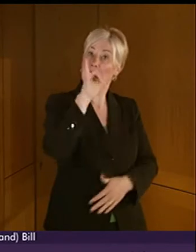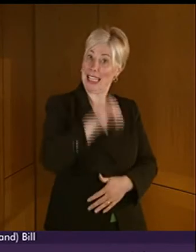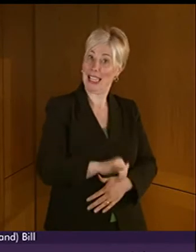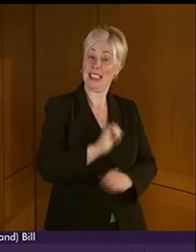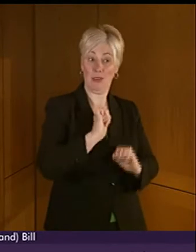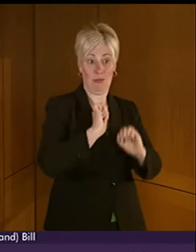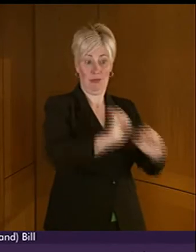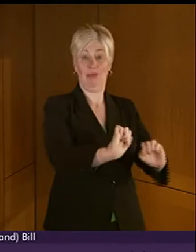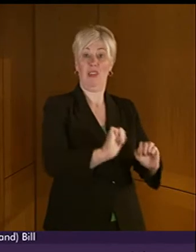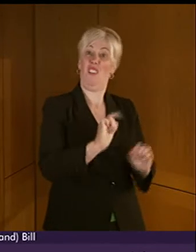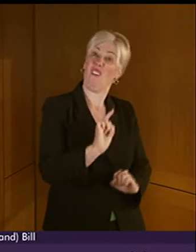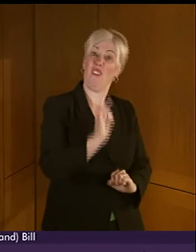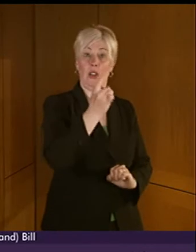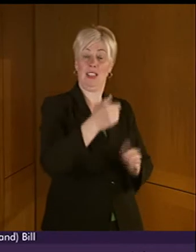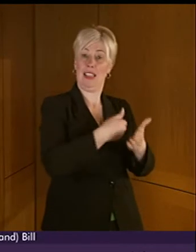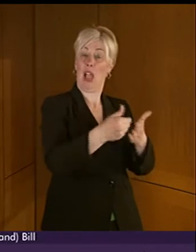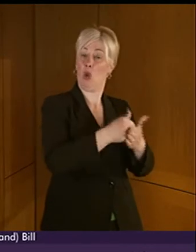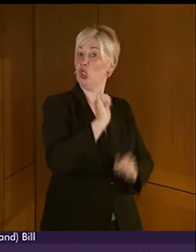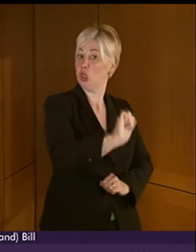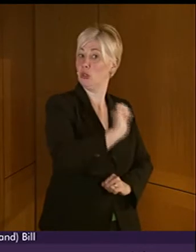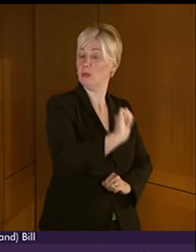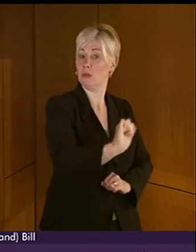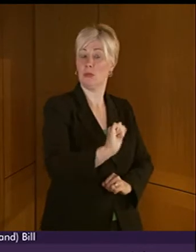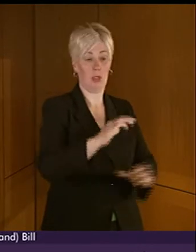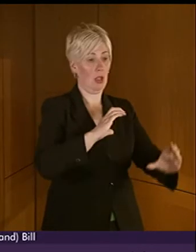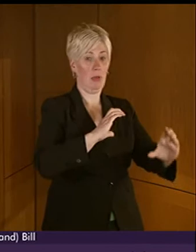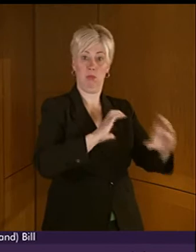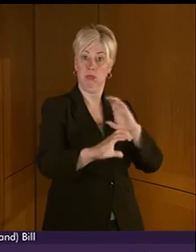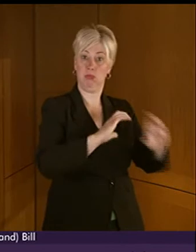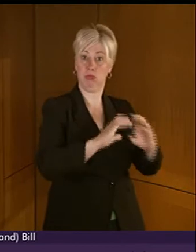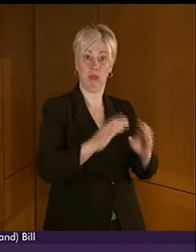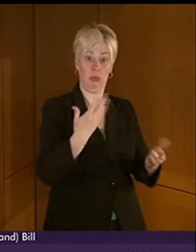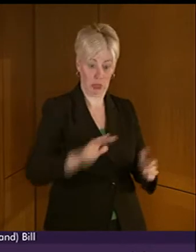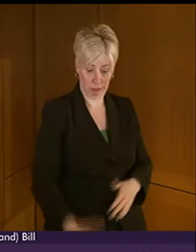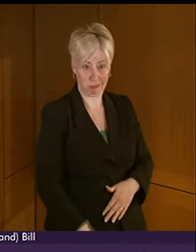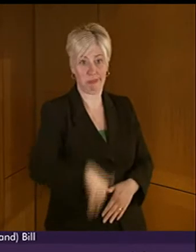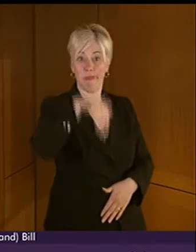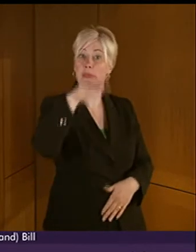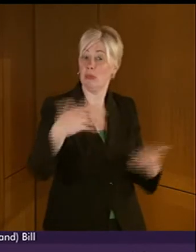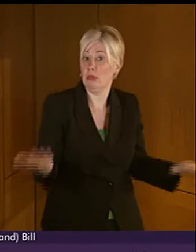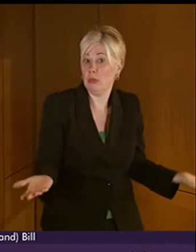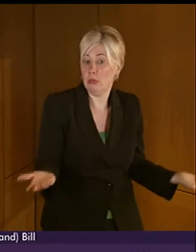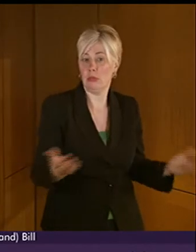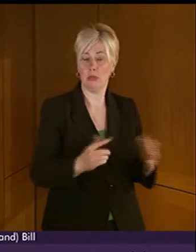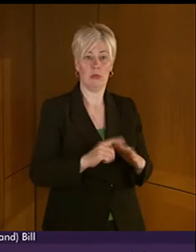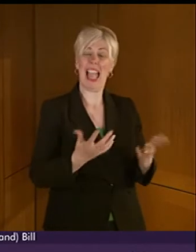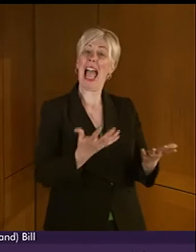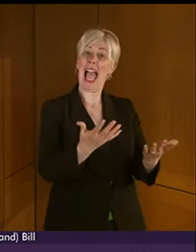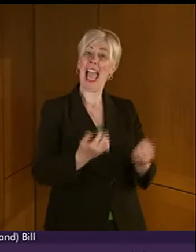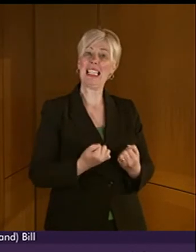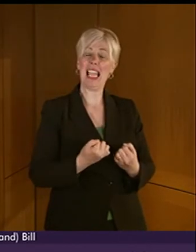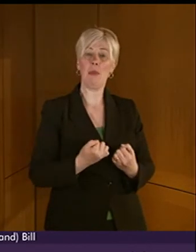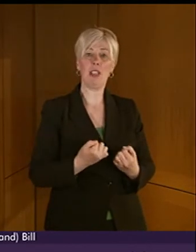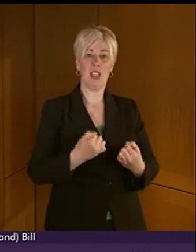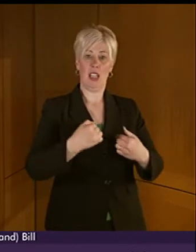people, their first language. They have communicated using it for their entire lives. They do not accept that it is a